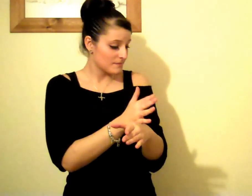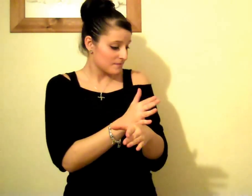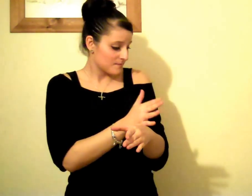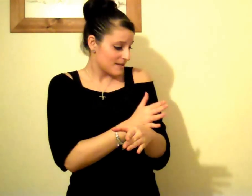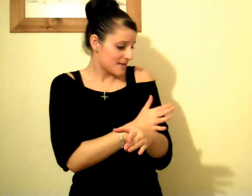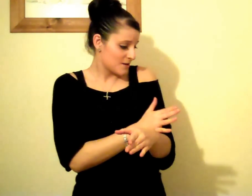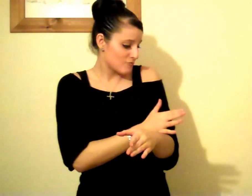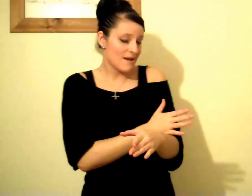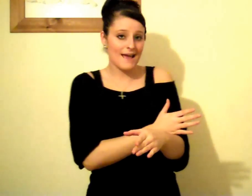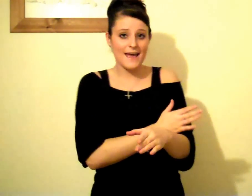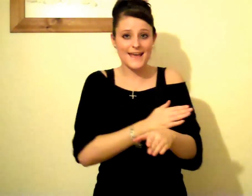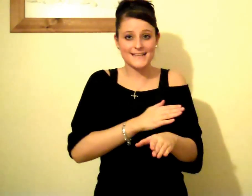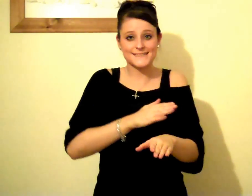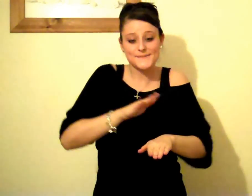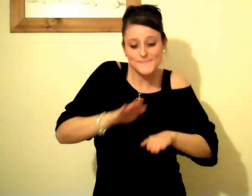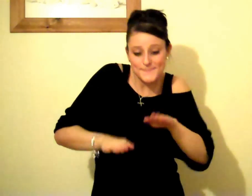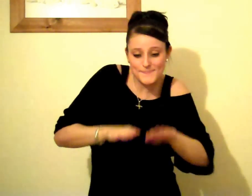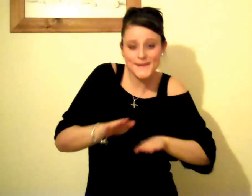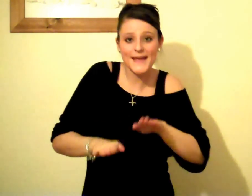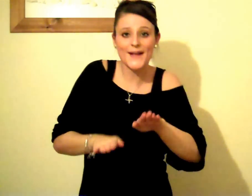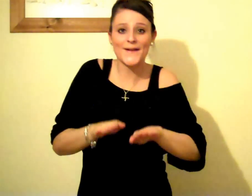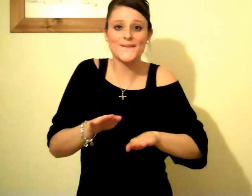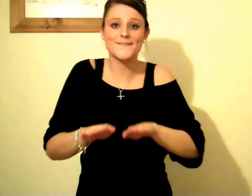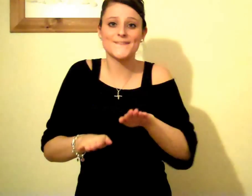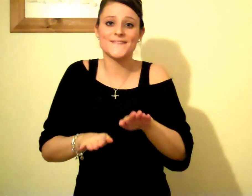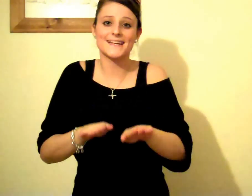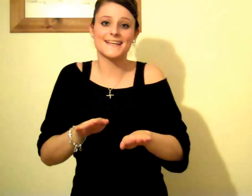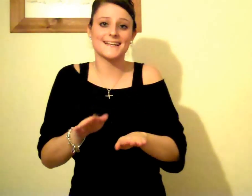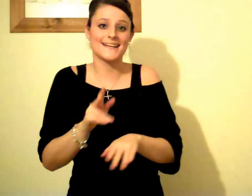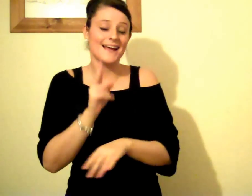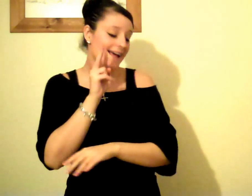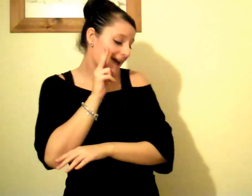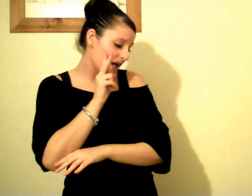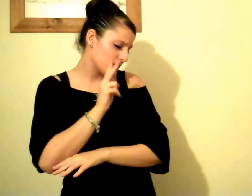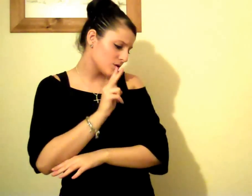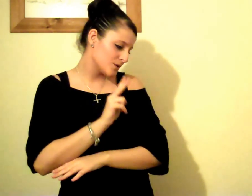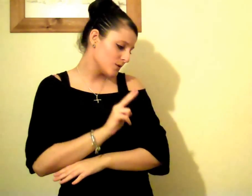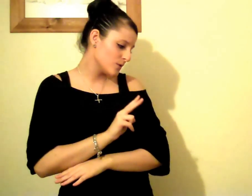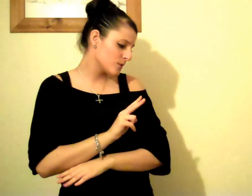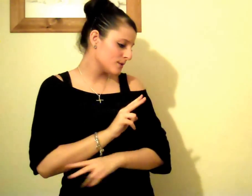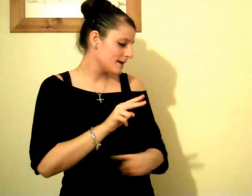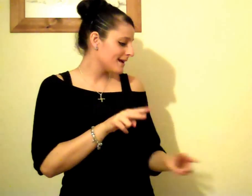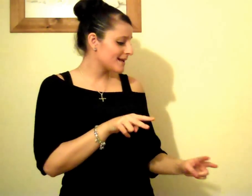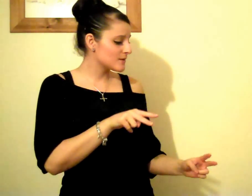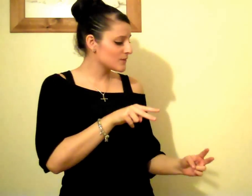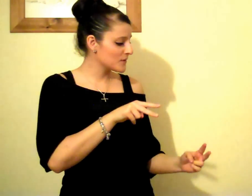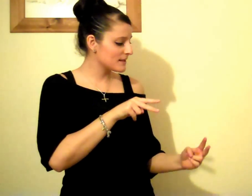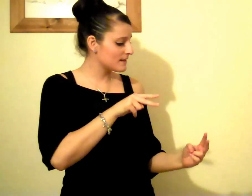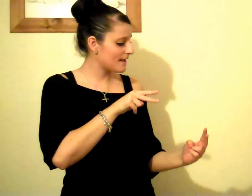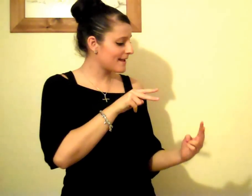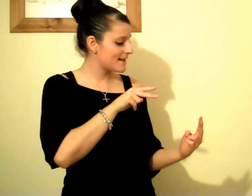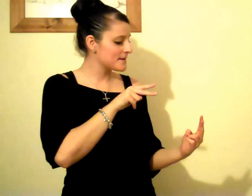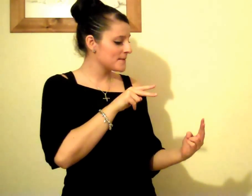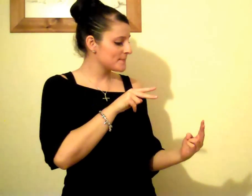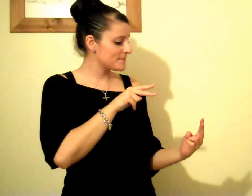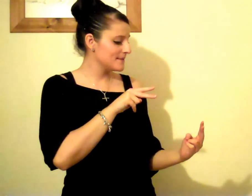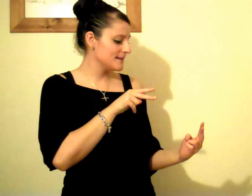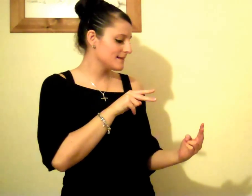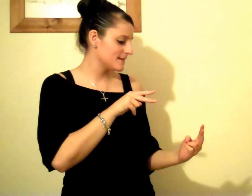Blazed grass on tiny bare feet I look at you and you're looking at me